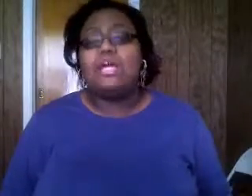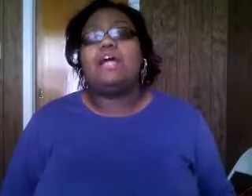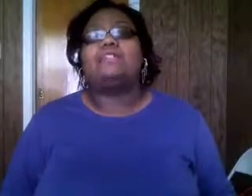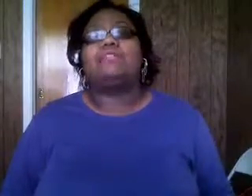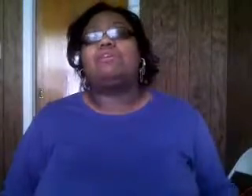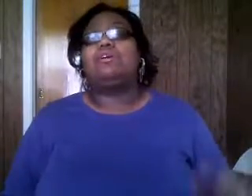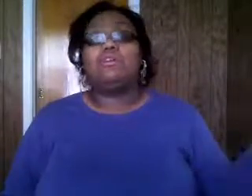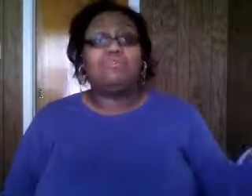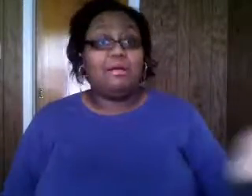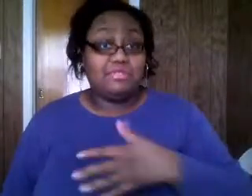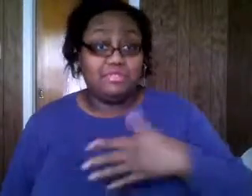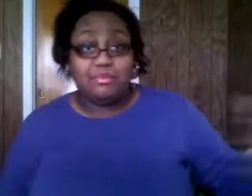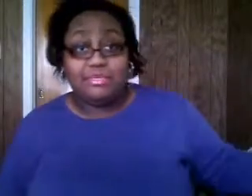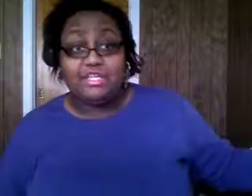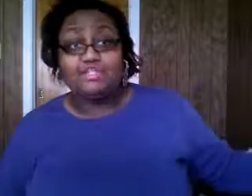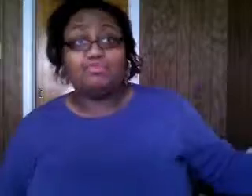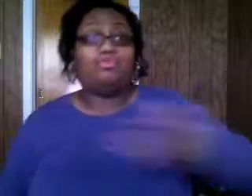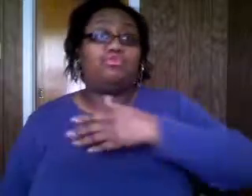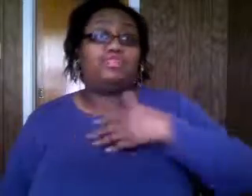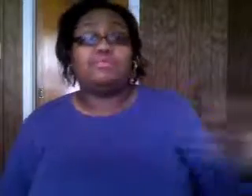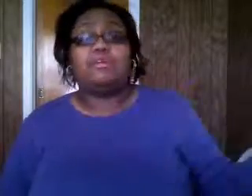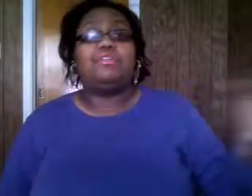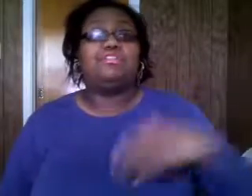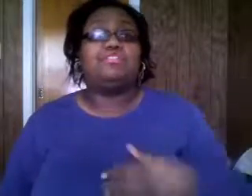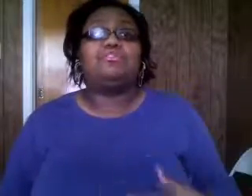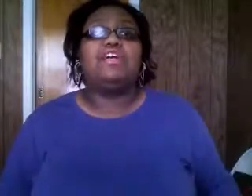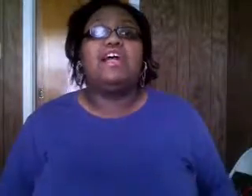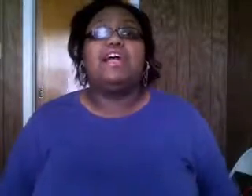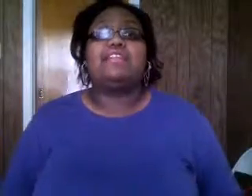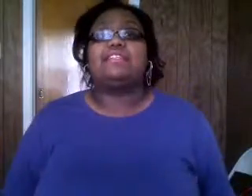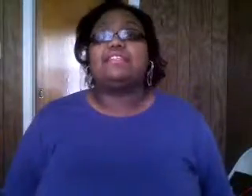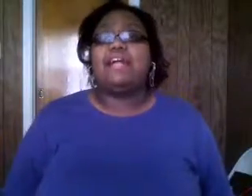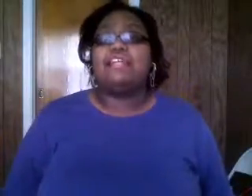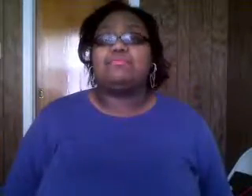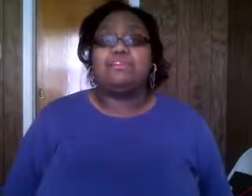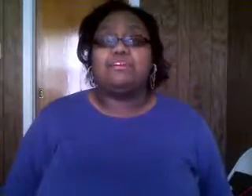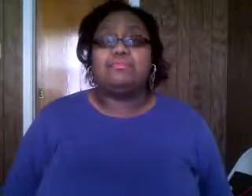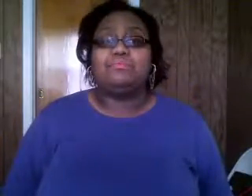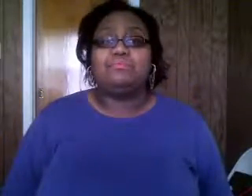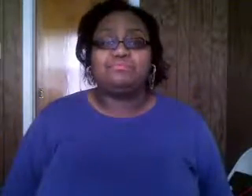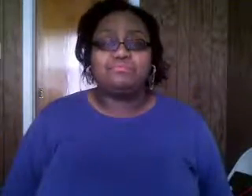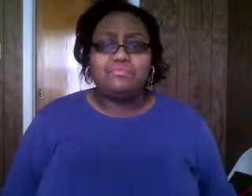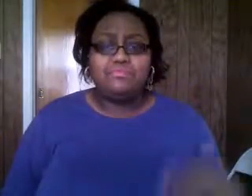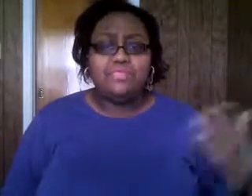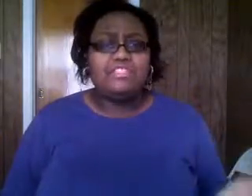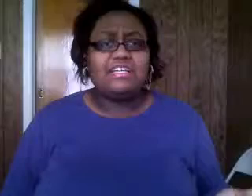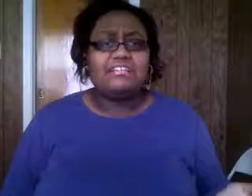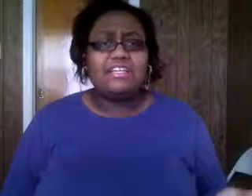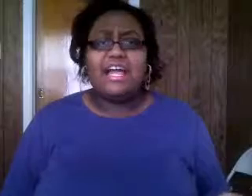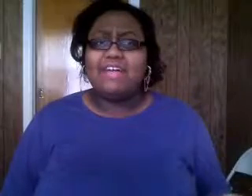and so um everybody was just coming in in droves they were coming into church and this lady asked me um she said can i have an